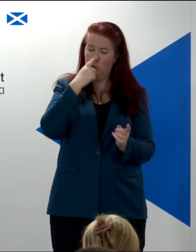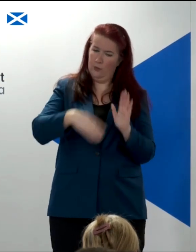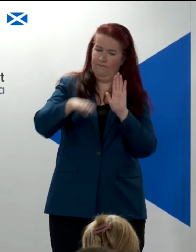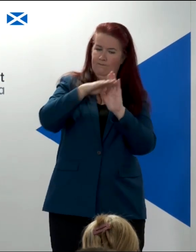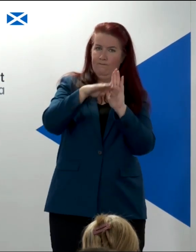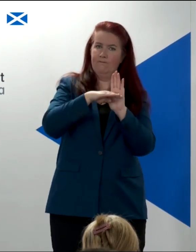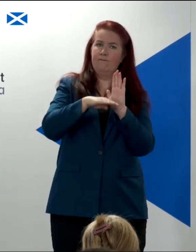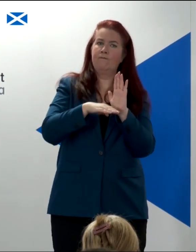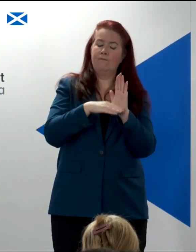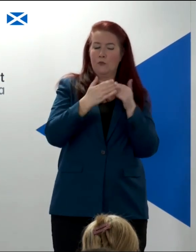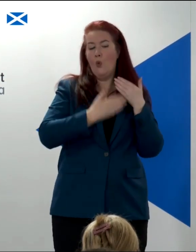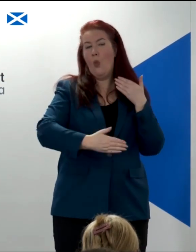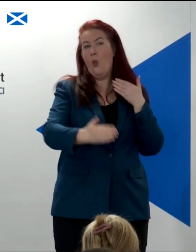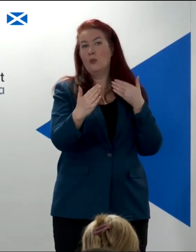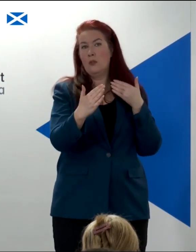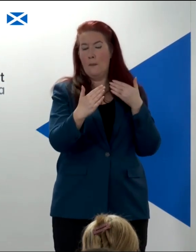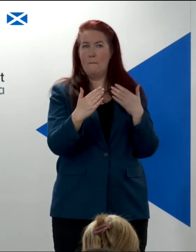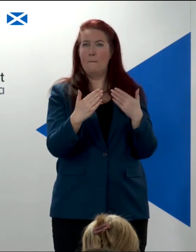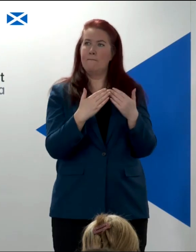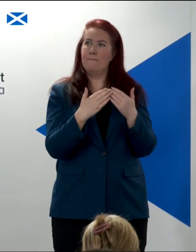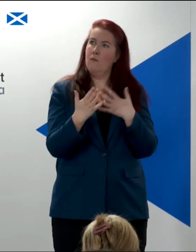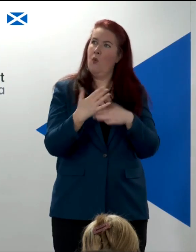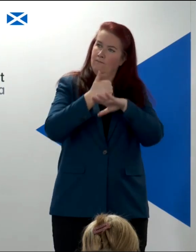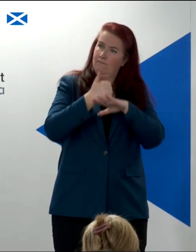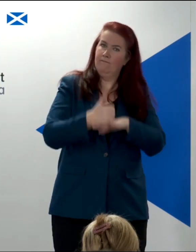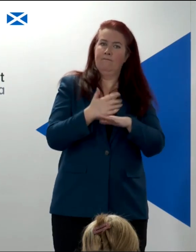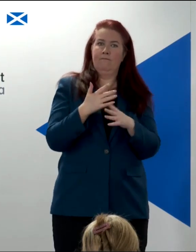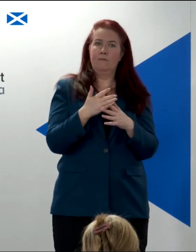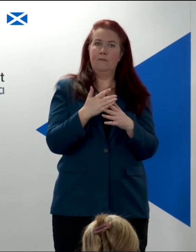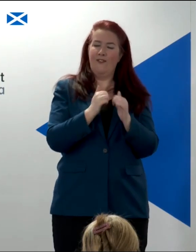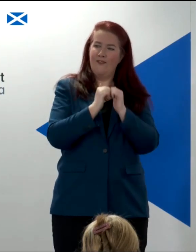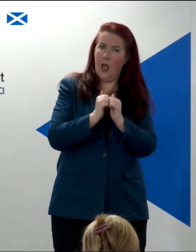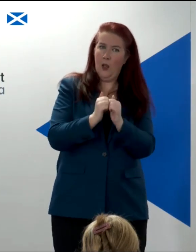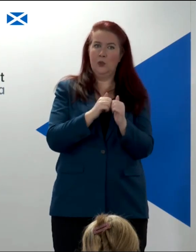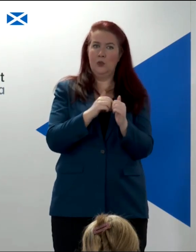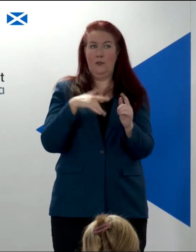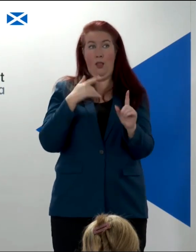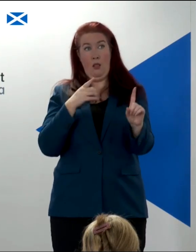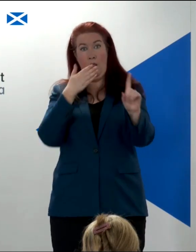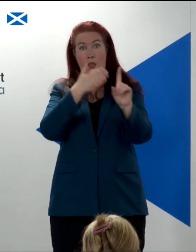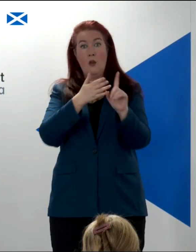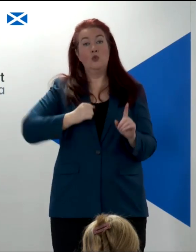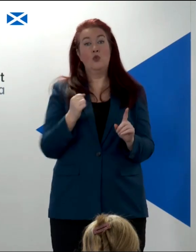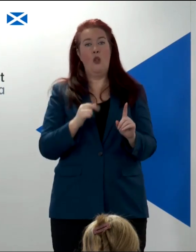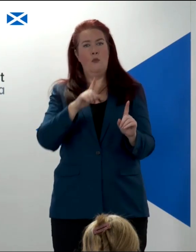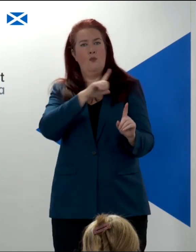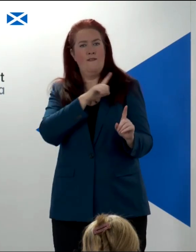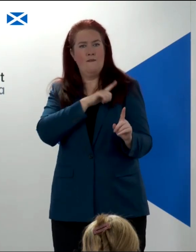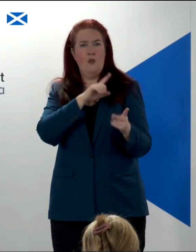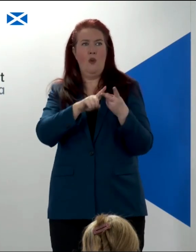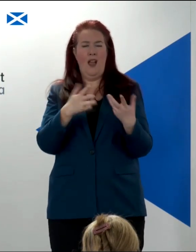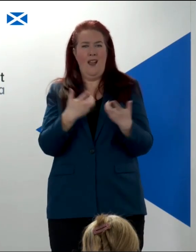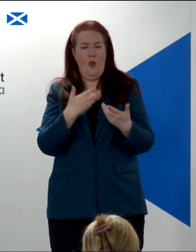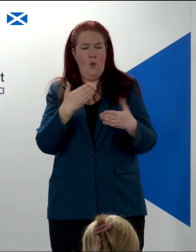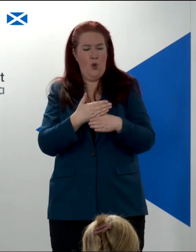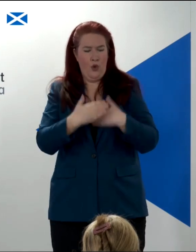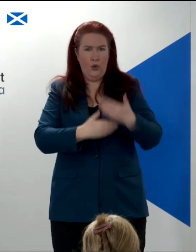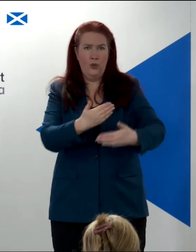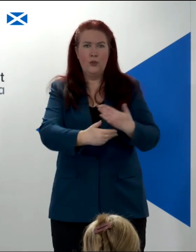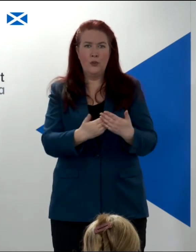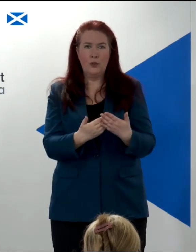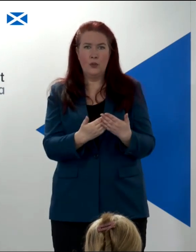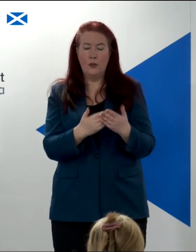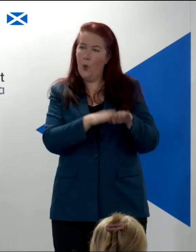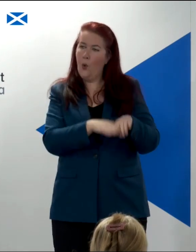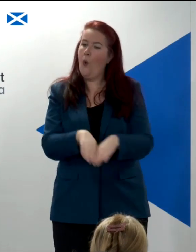a set of longer term, more fundamental values about what a country is for, how it should work. A common understanding